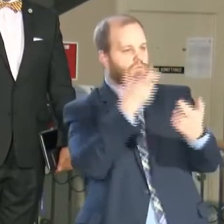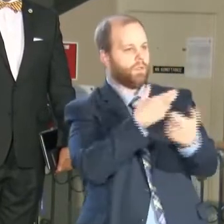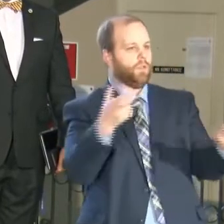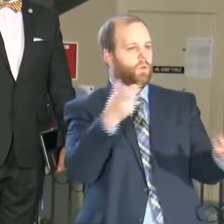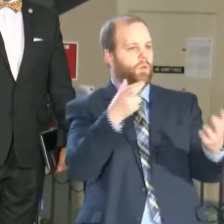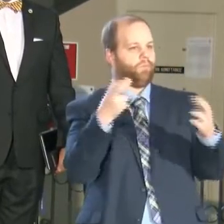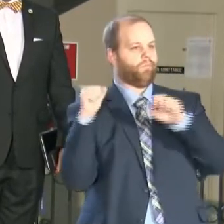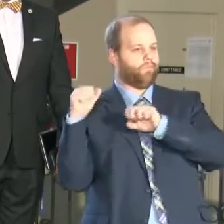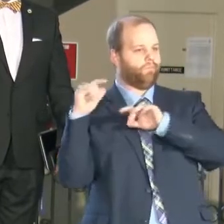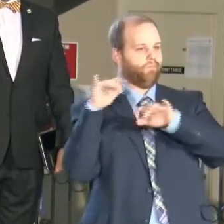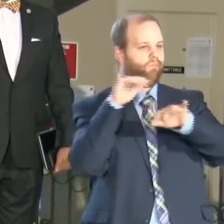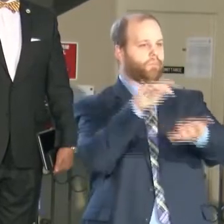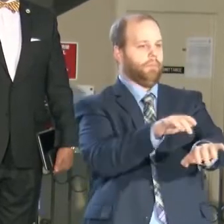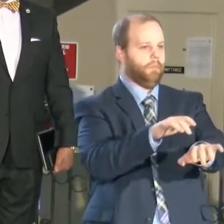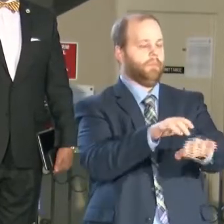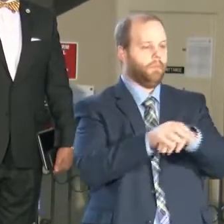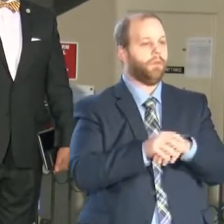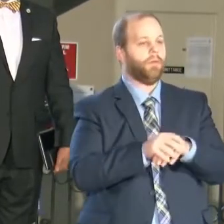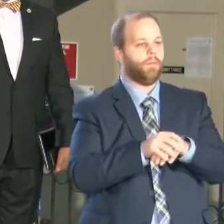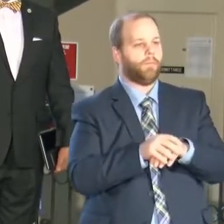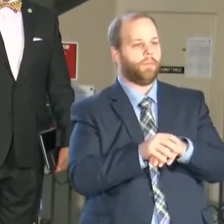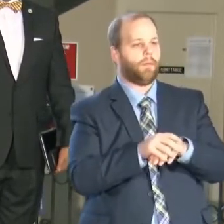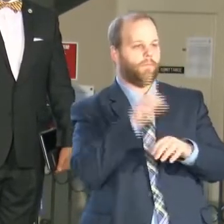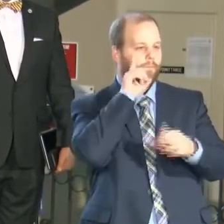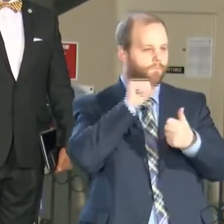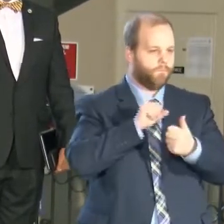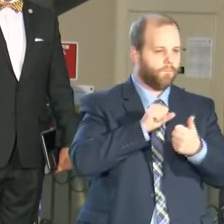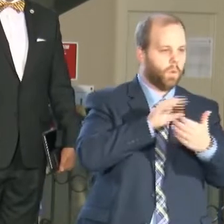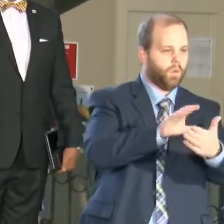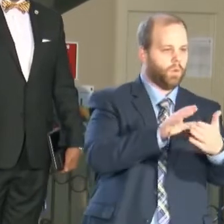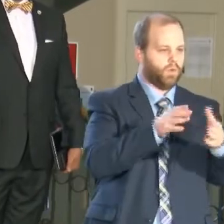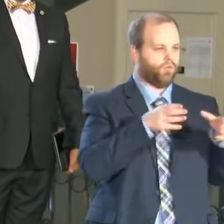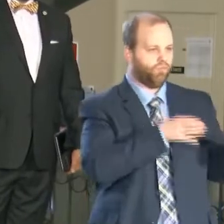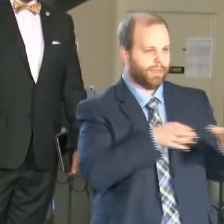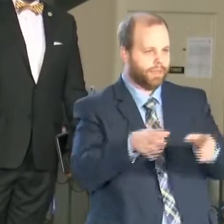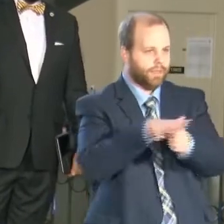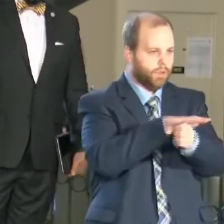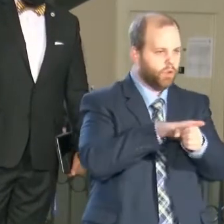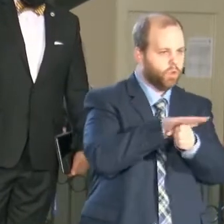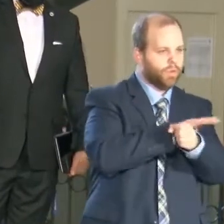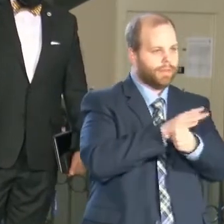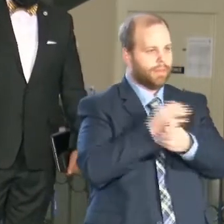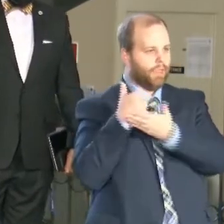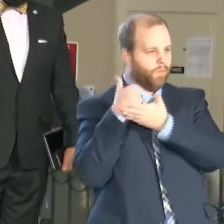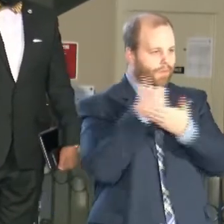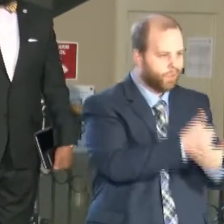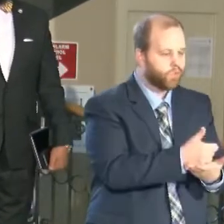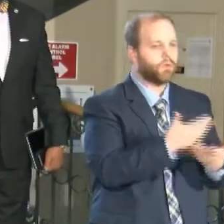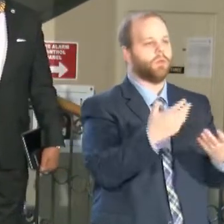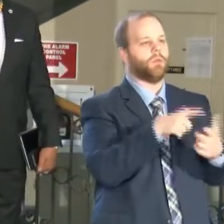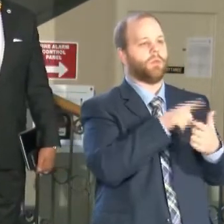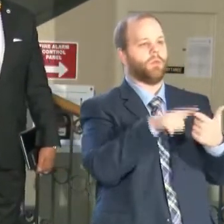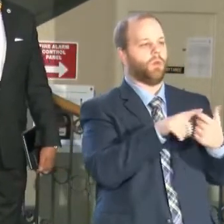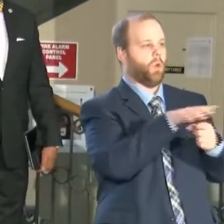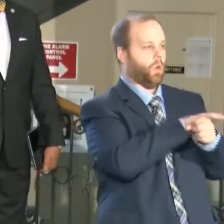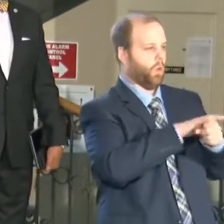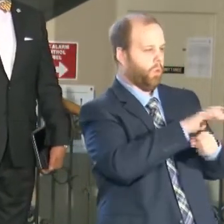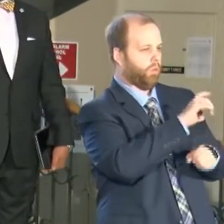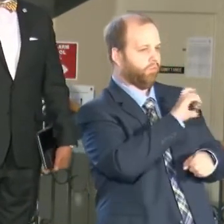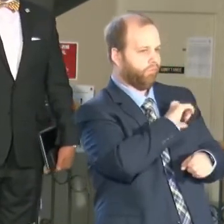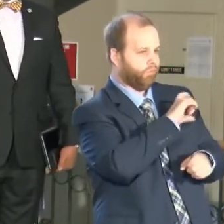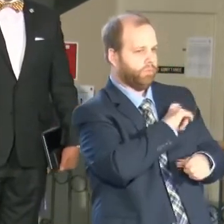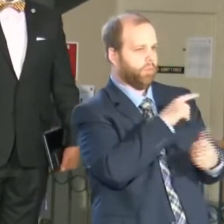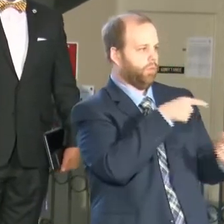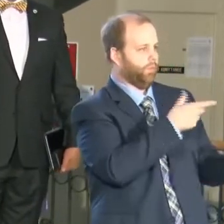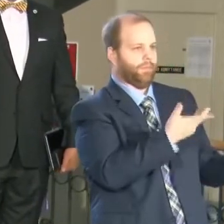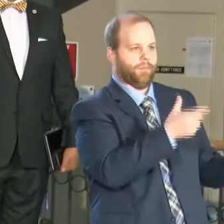interventionists, focusing on street interventionists, focusing on more social workers, to address issues that our law enforcement officers should not be asked to